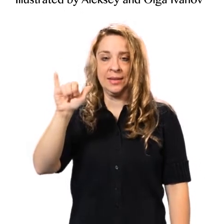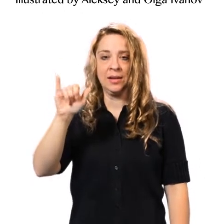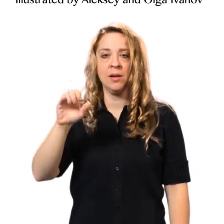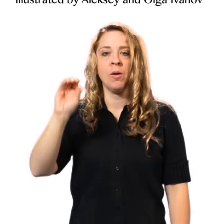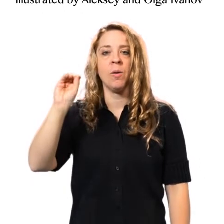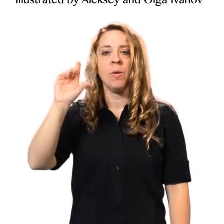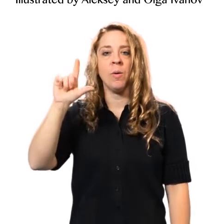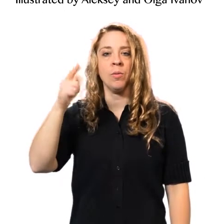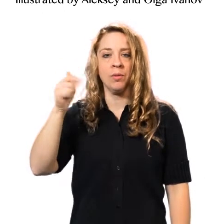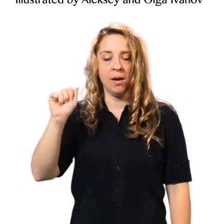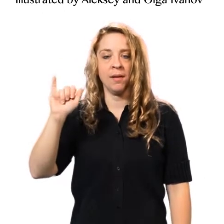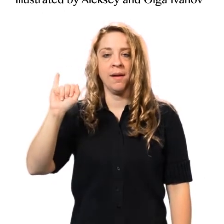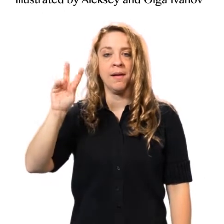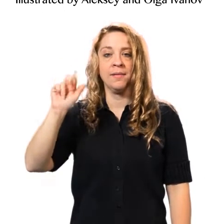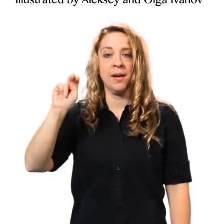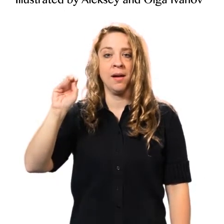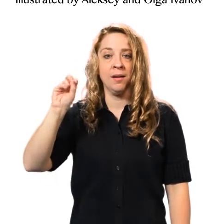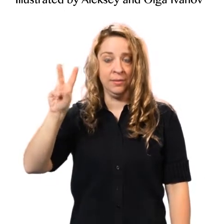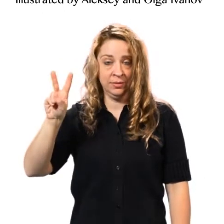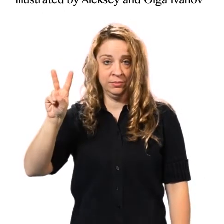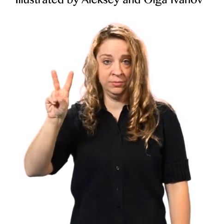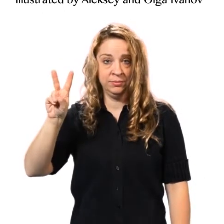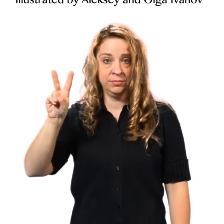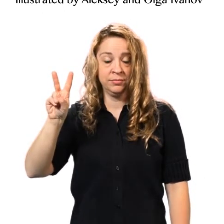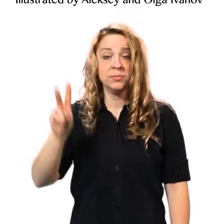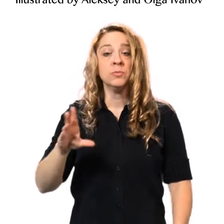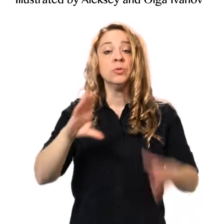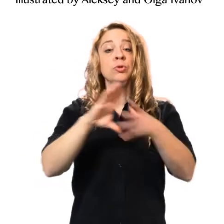Illustrated by Alexi and Olga Ivanov